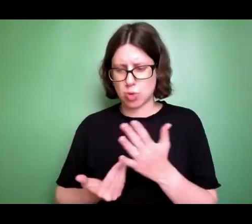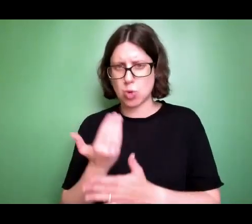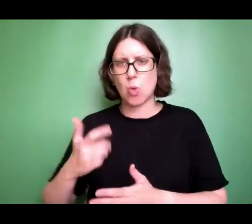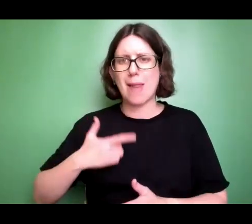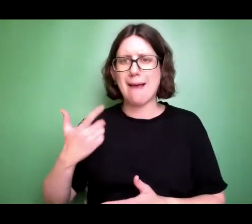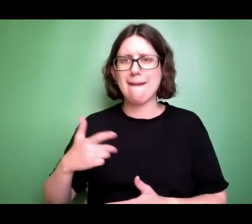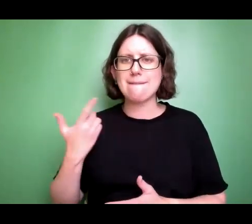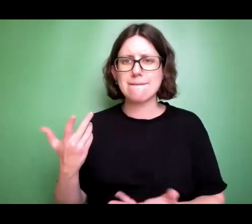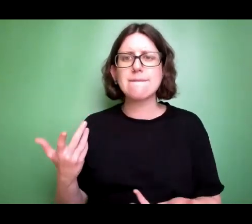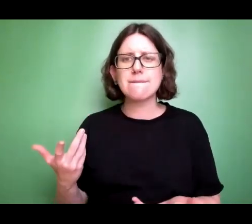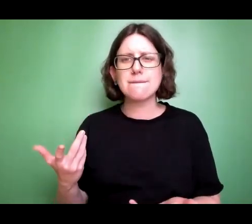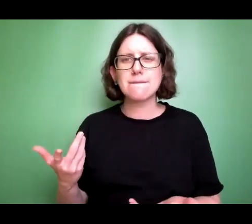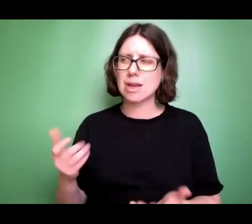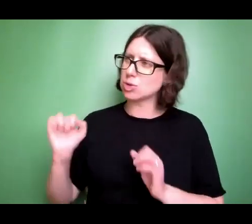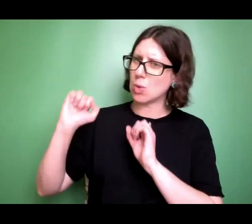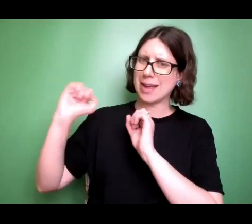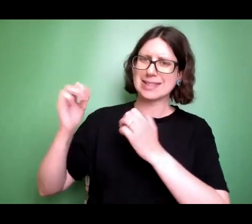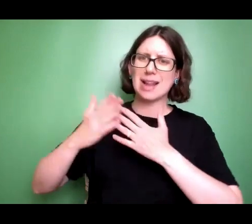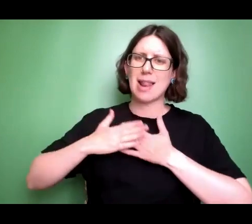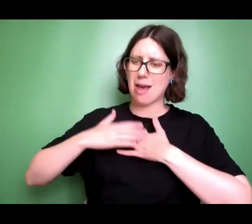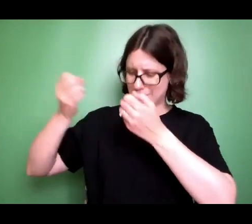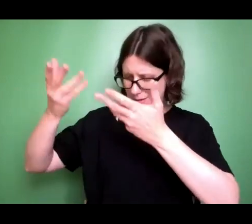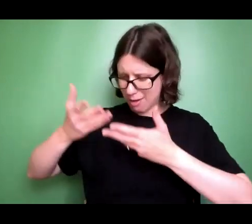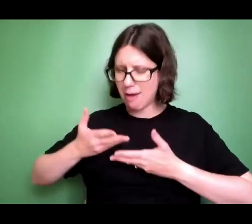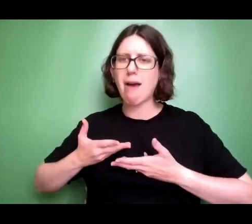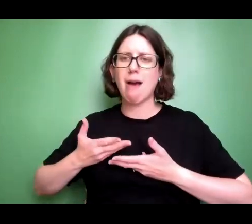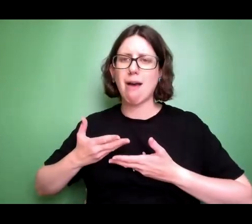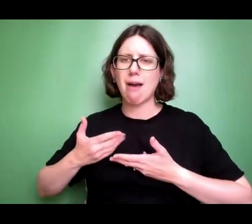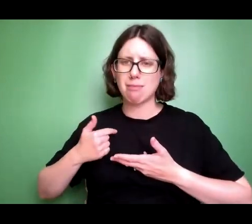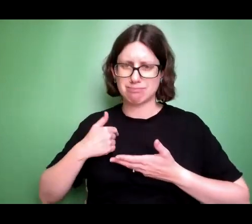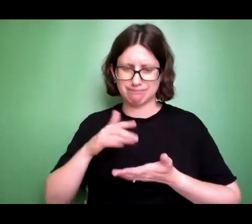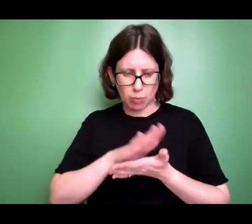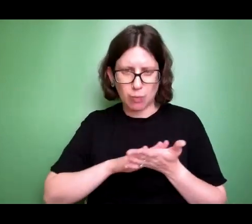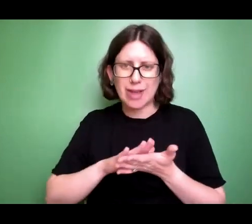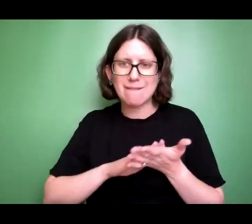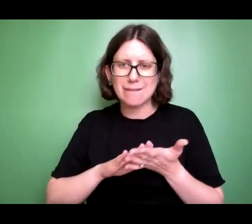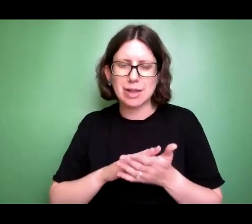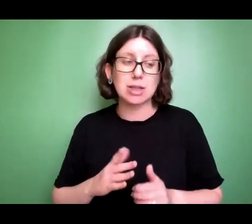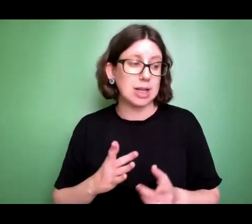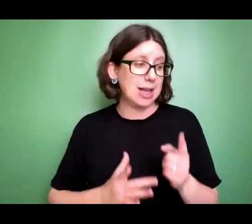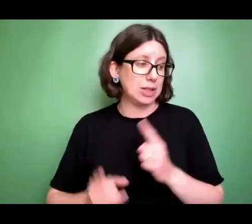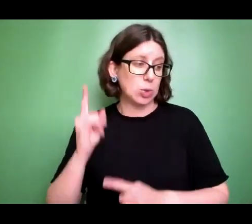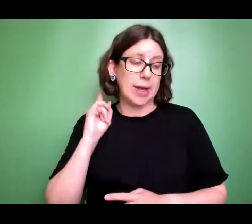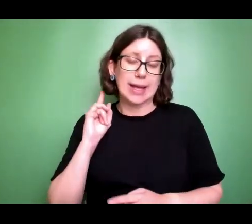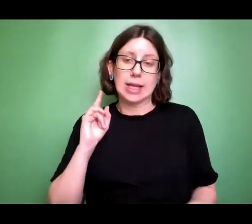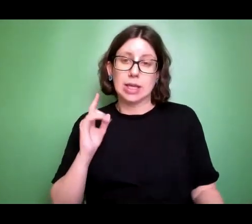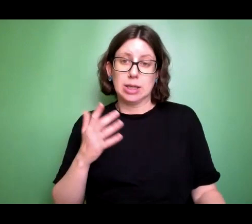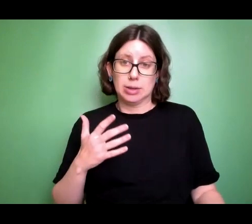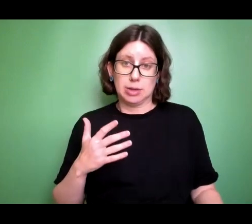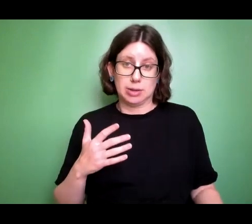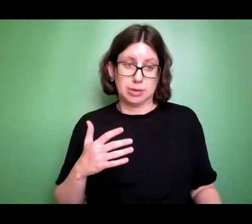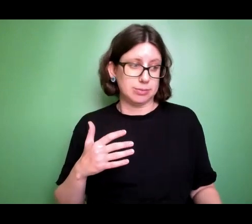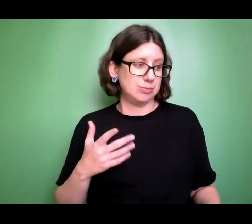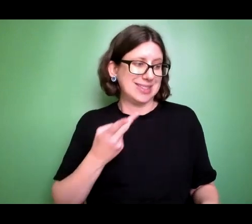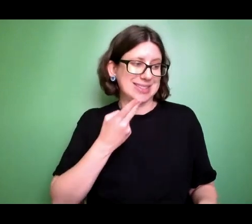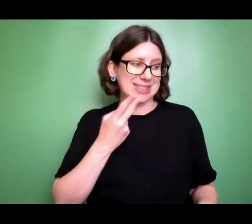is a love that pardons the unpardonable. Last week, I met up with some of my friends from secondary school.